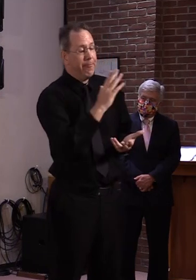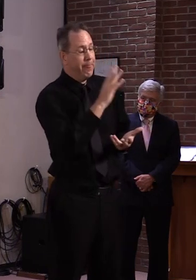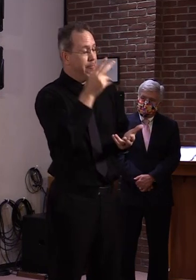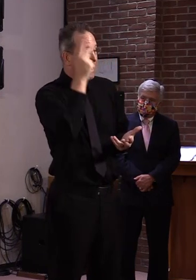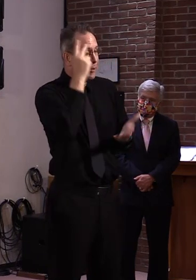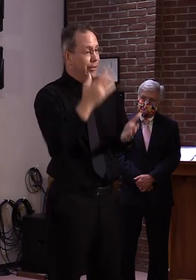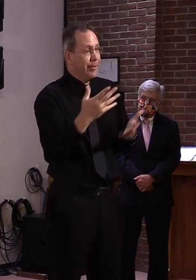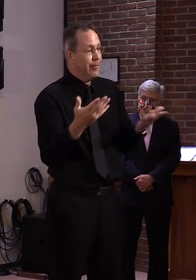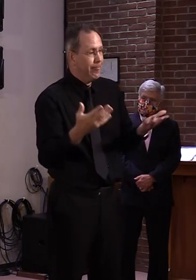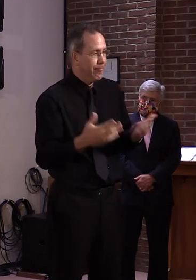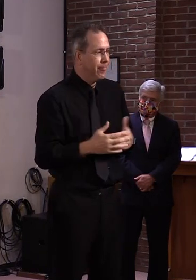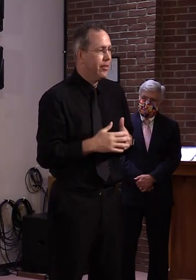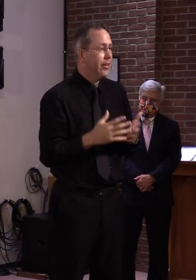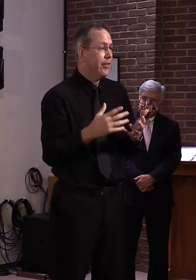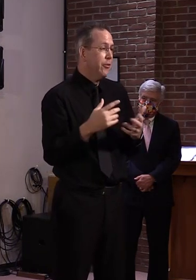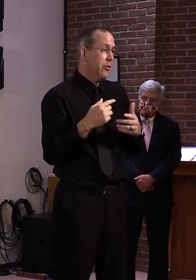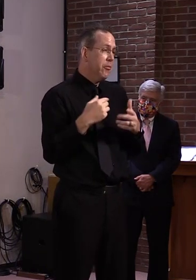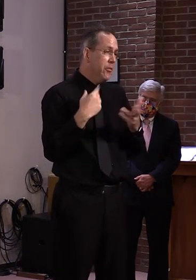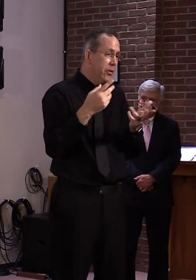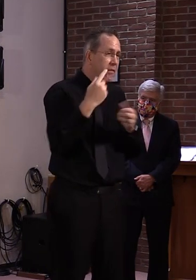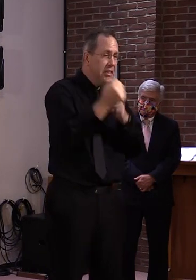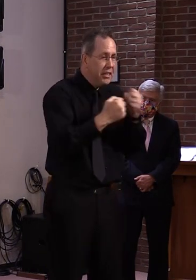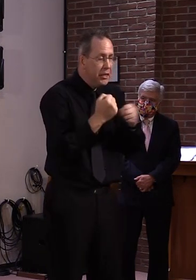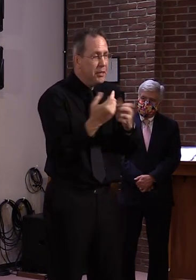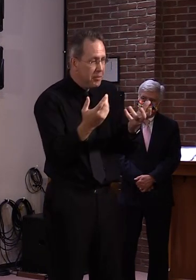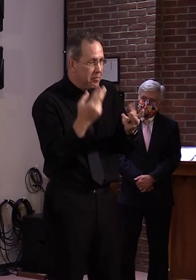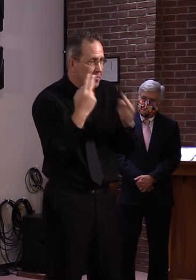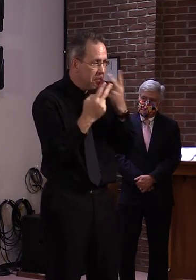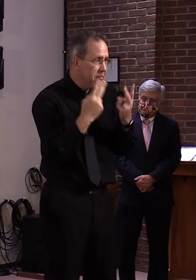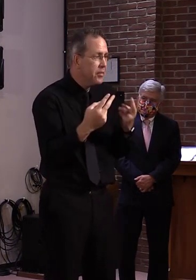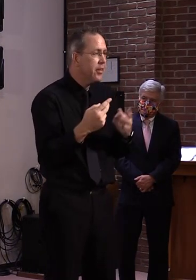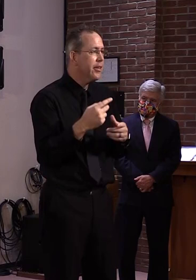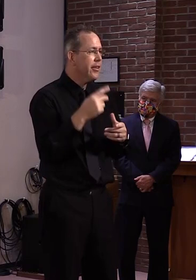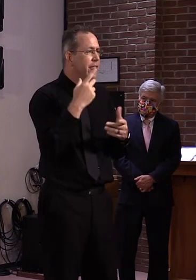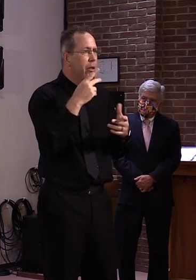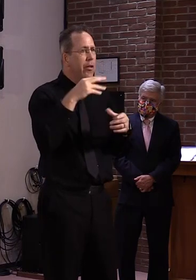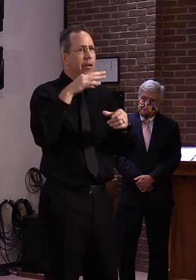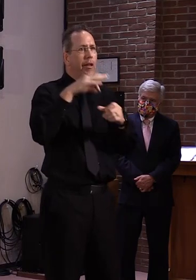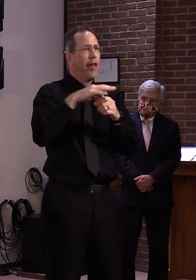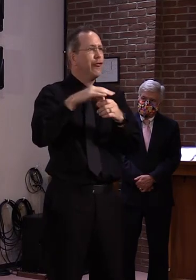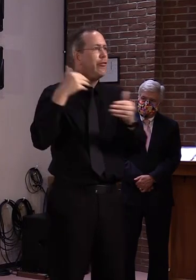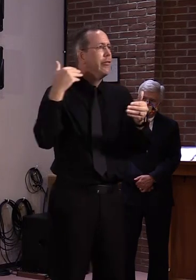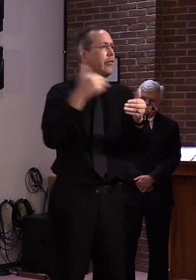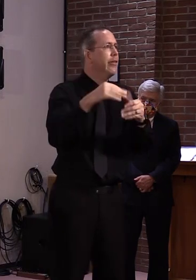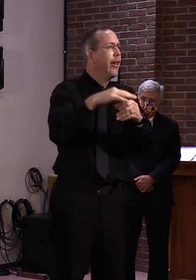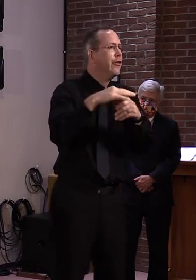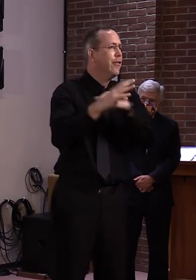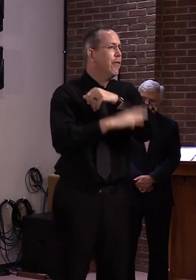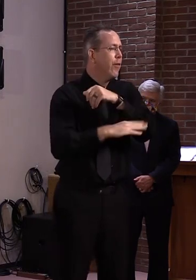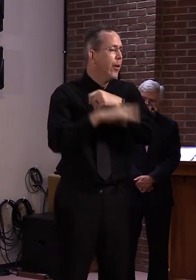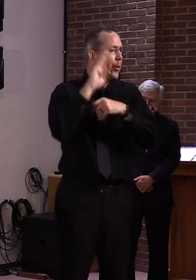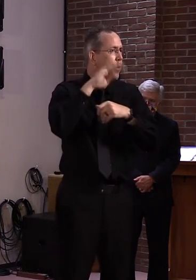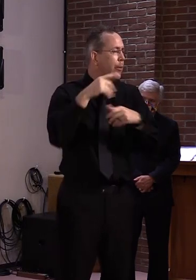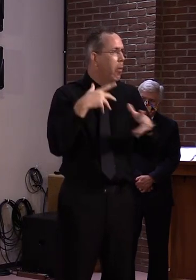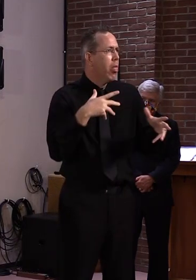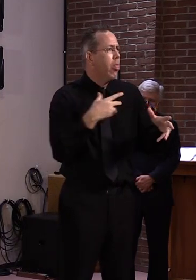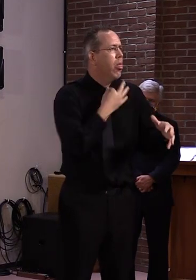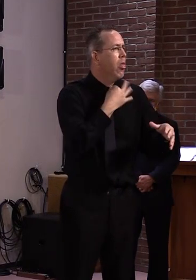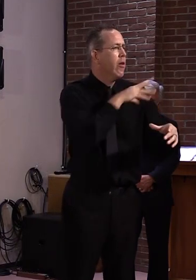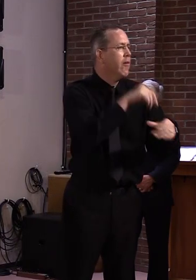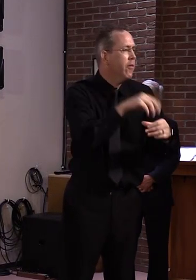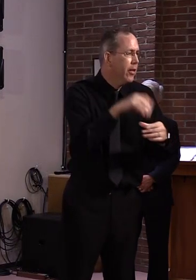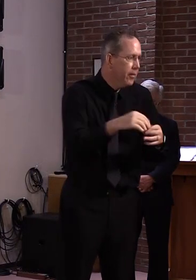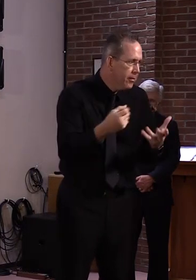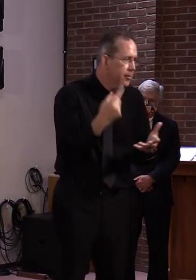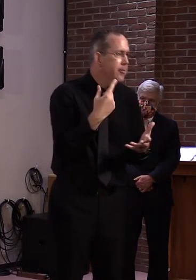year. There's a series of elections in November and August, so I'll leave it at that.